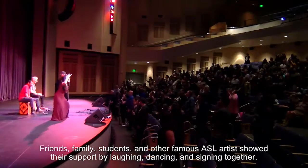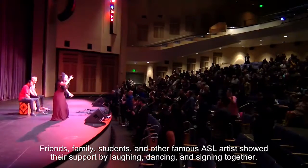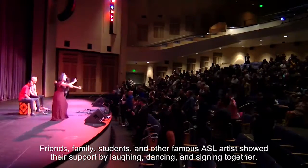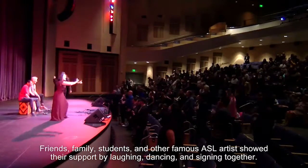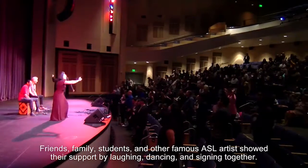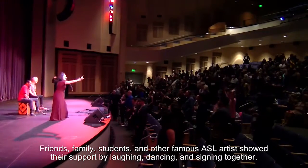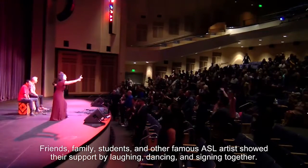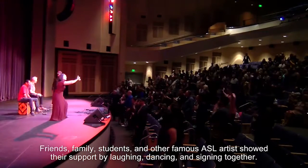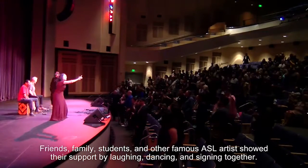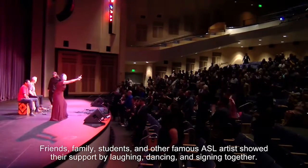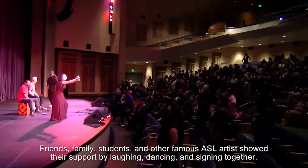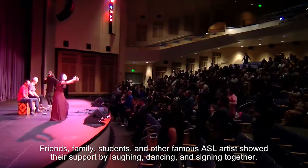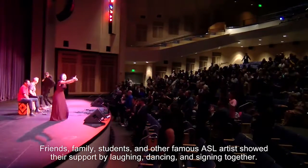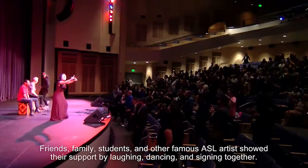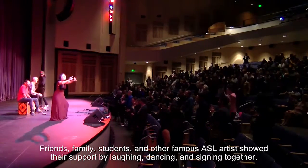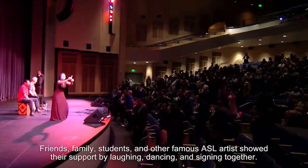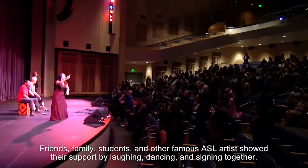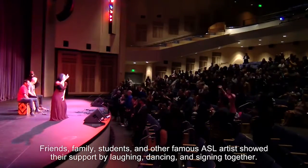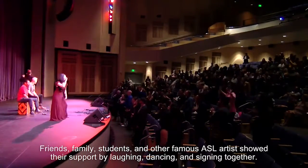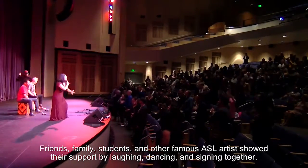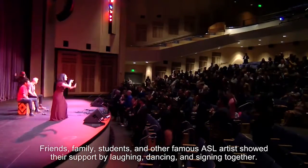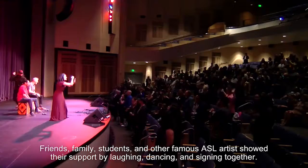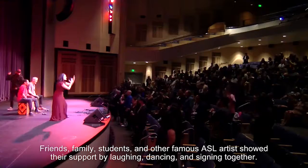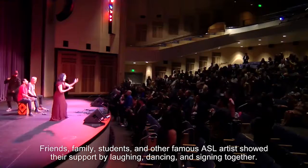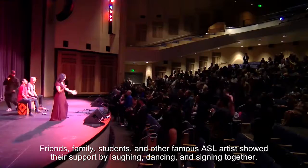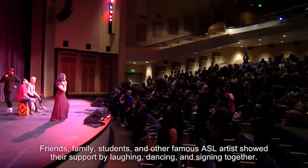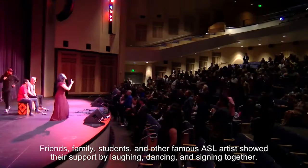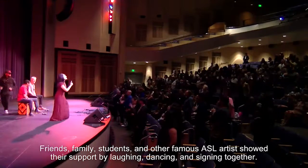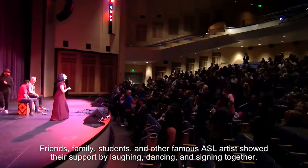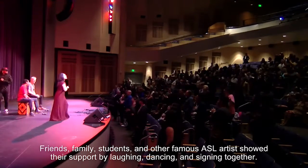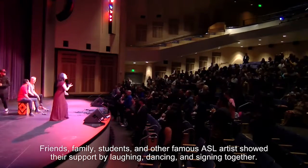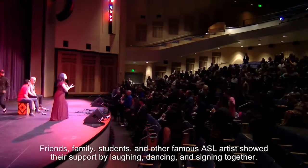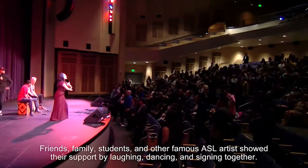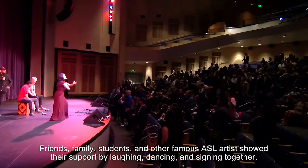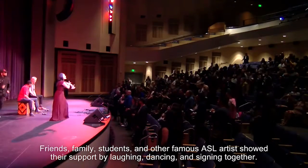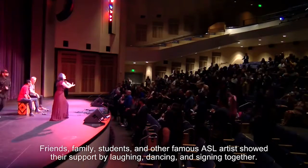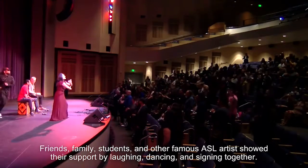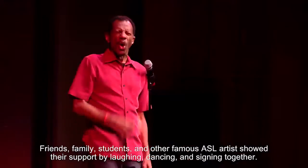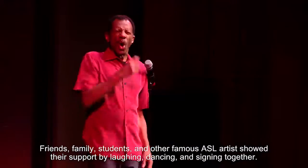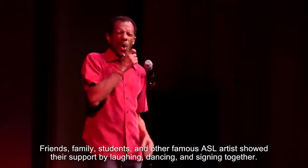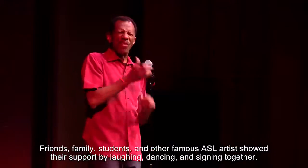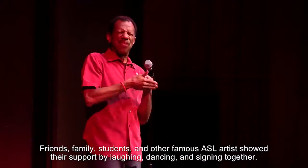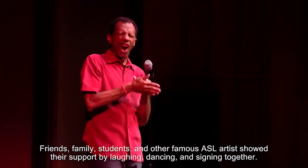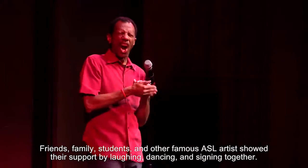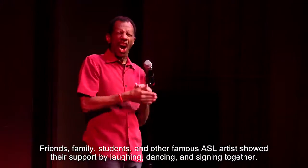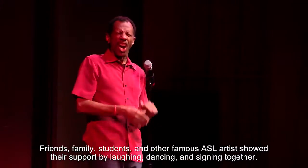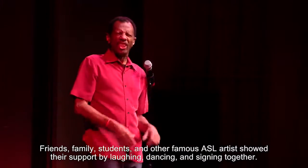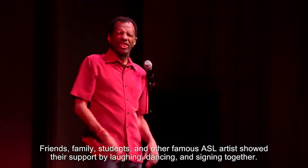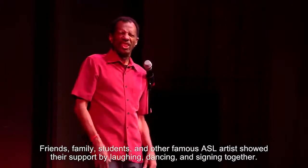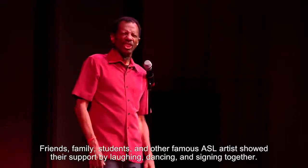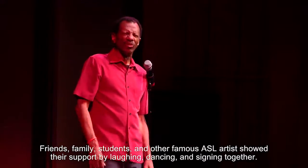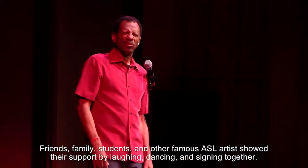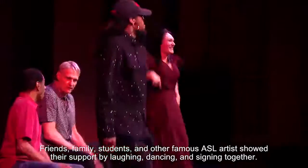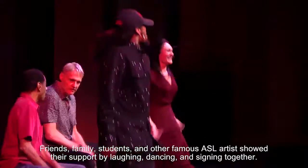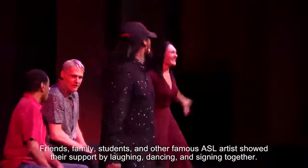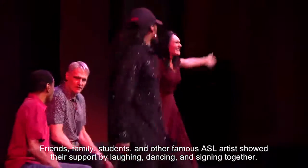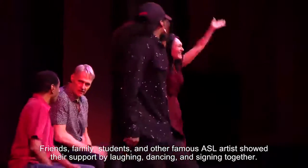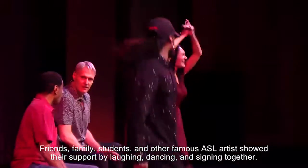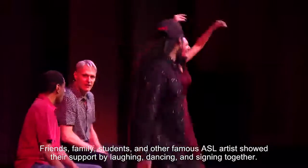Friends, family, students, and other famous ASL artists show their support by laughing, dancing, and signing